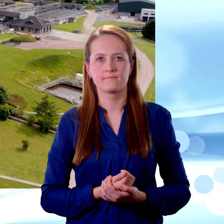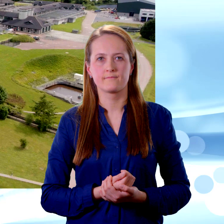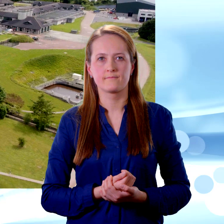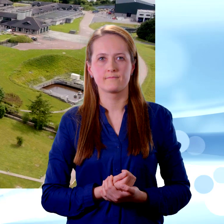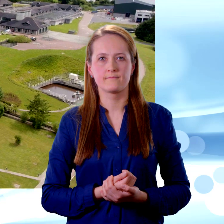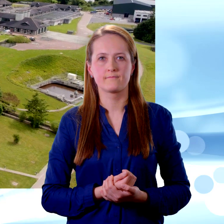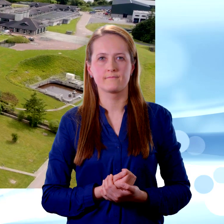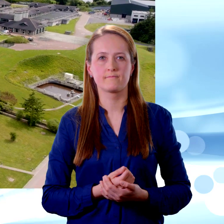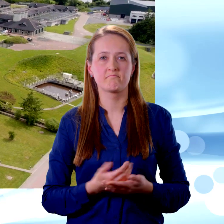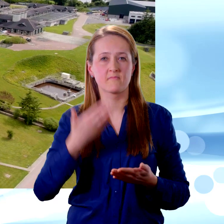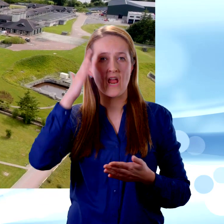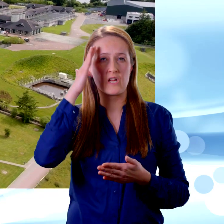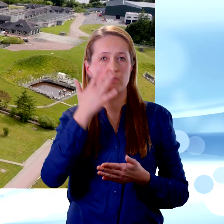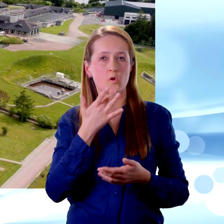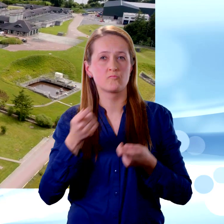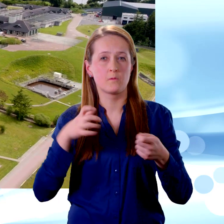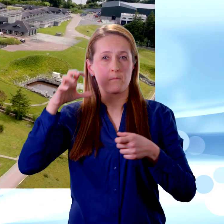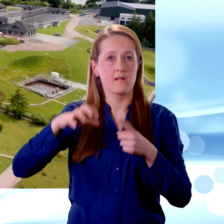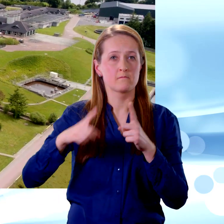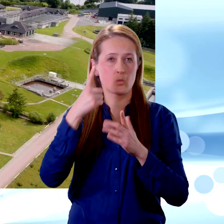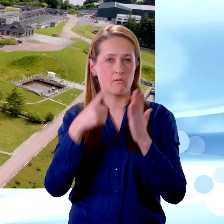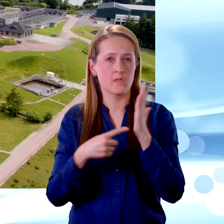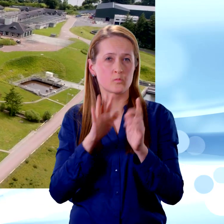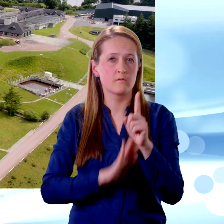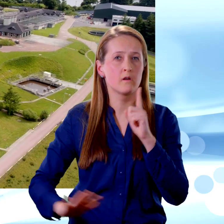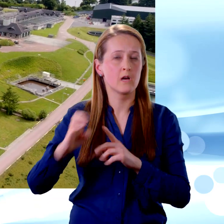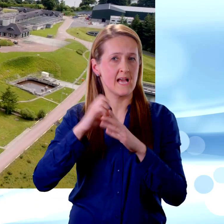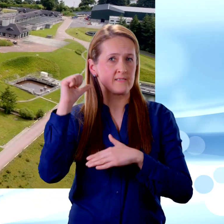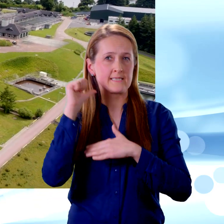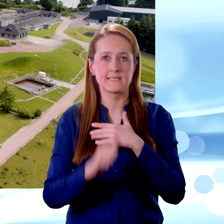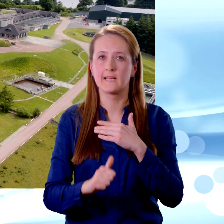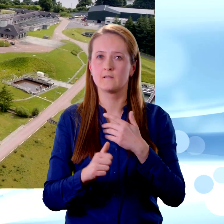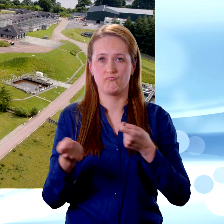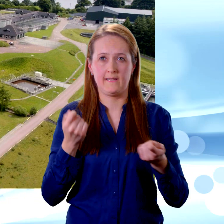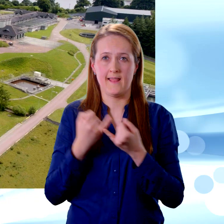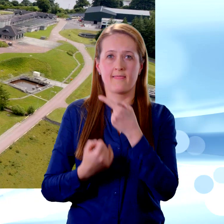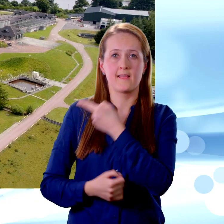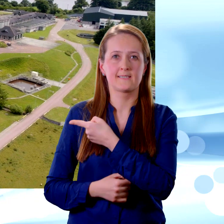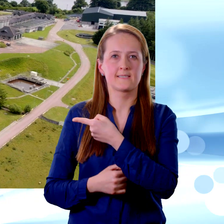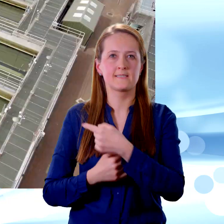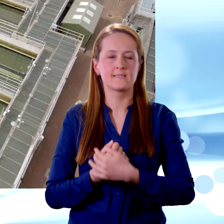Every day, water is treated just like this in over 1,000 Irish water treatment plants all over the country.